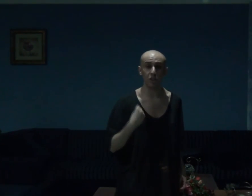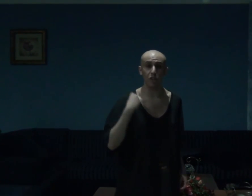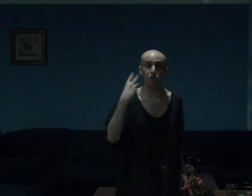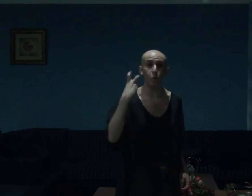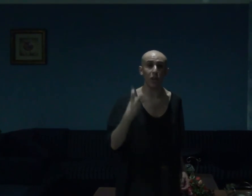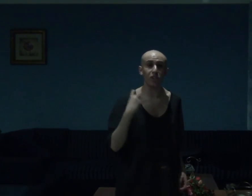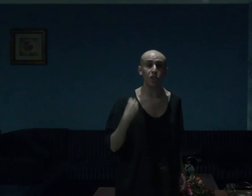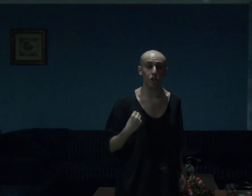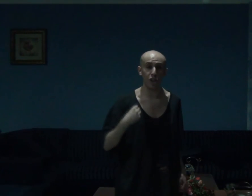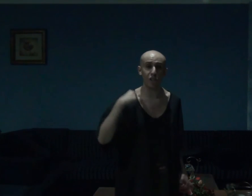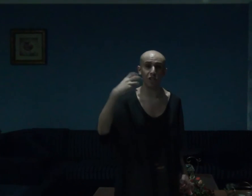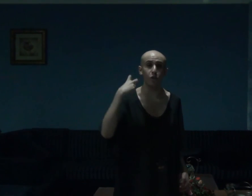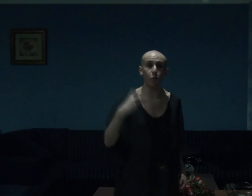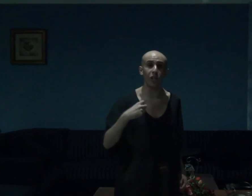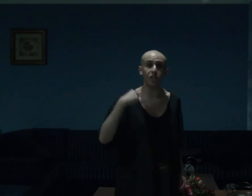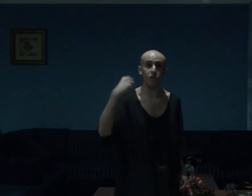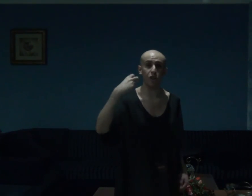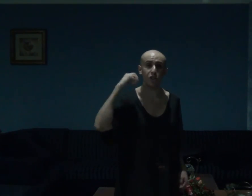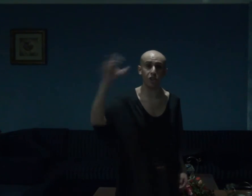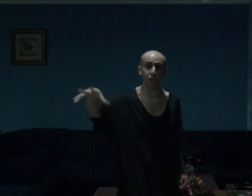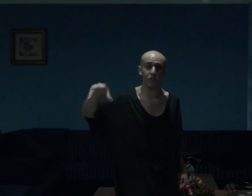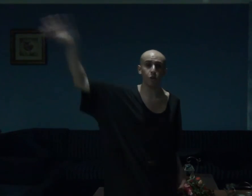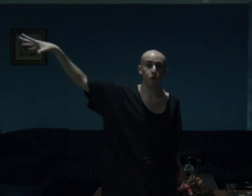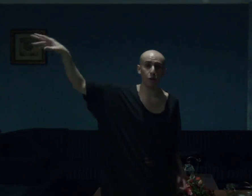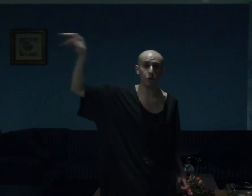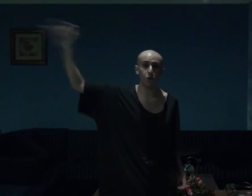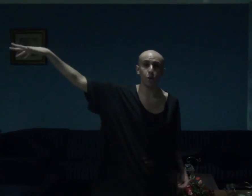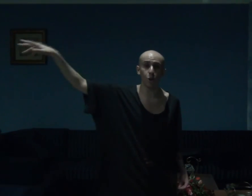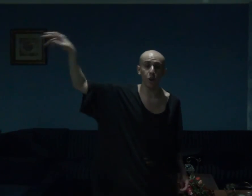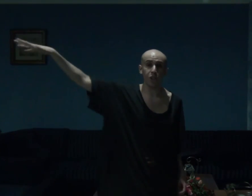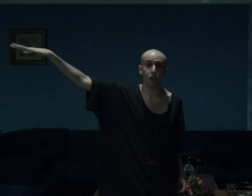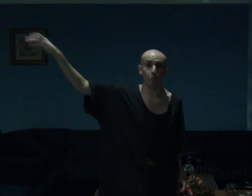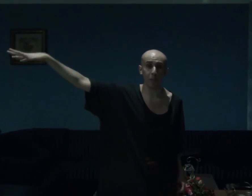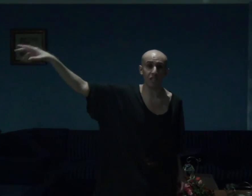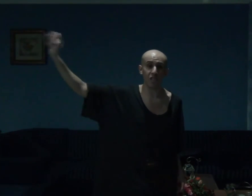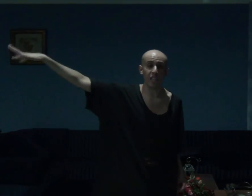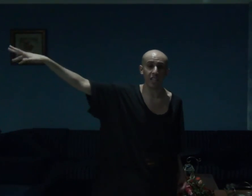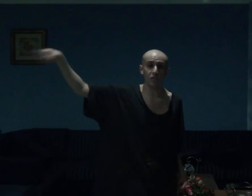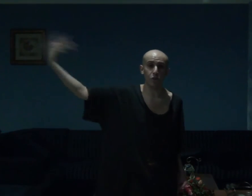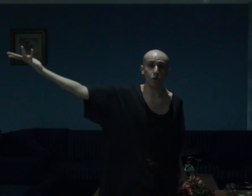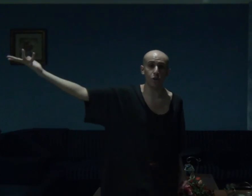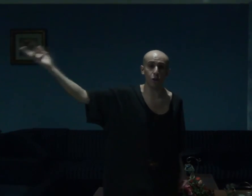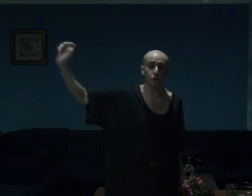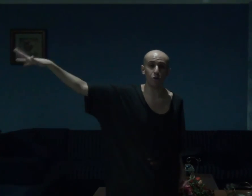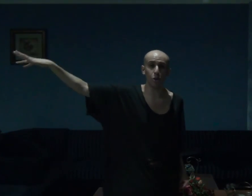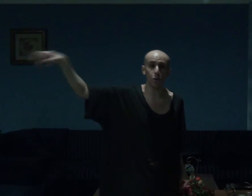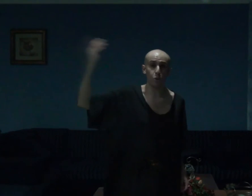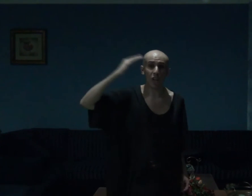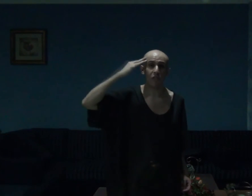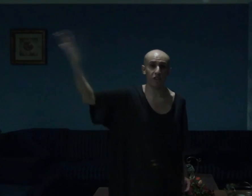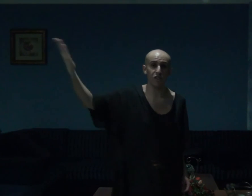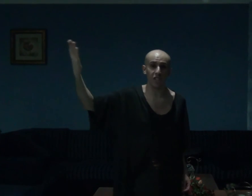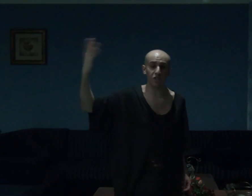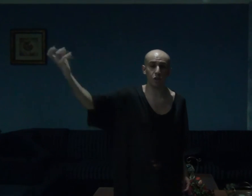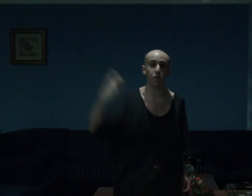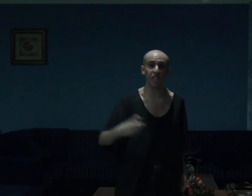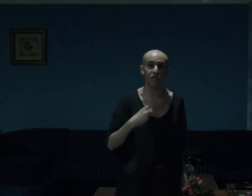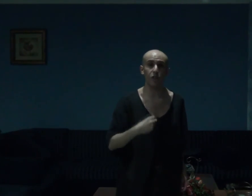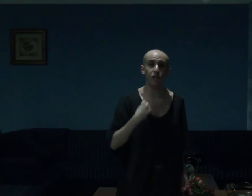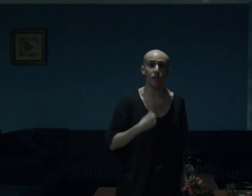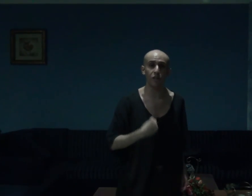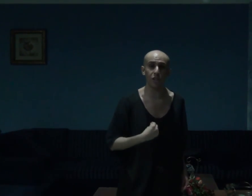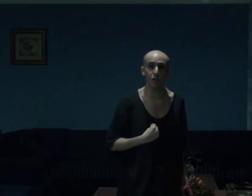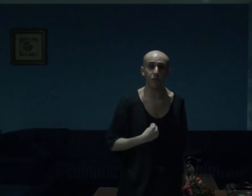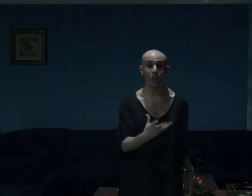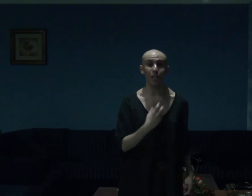expressions, the way she talks and the way she talks shit to those who she competes against or those who drive her nuts or